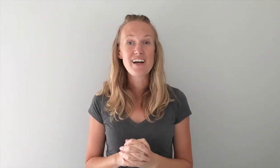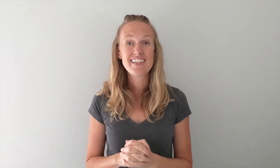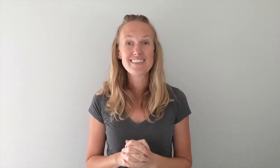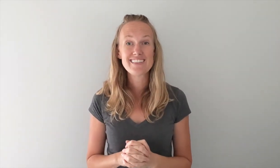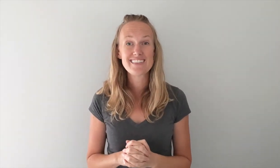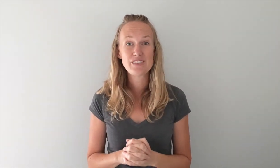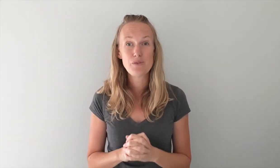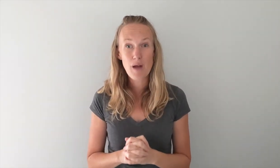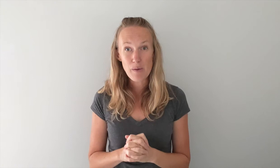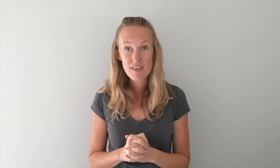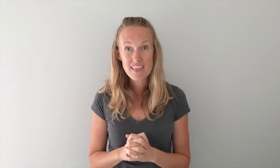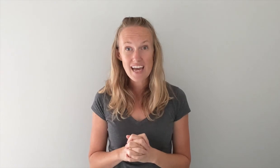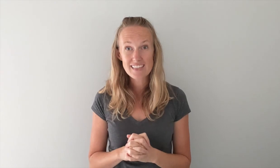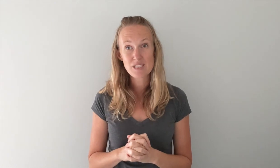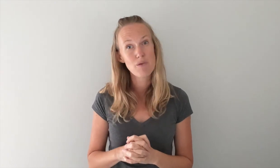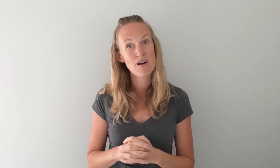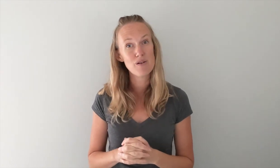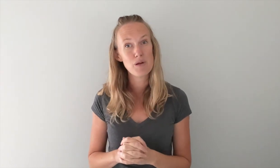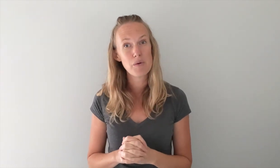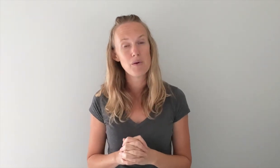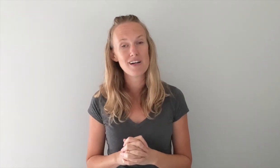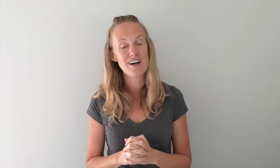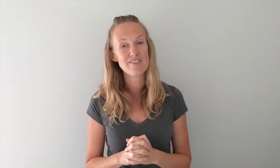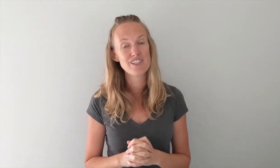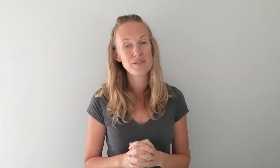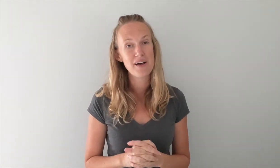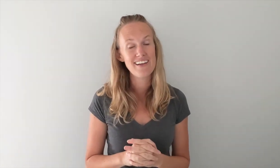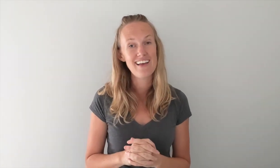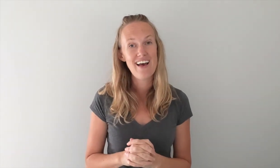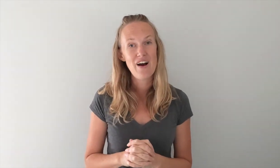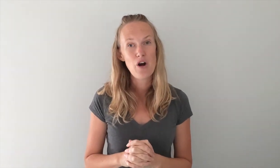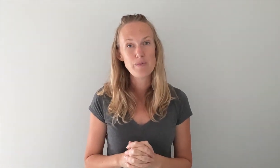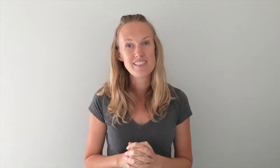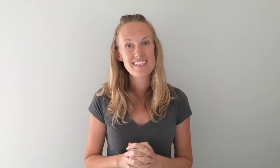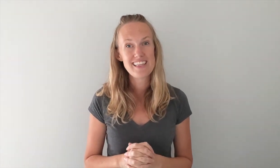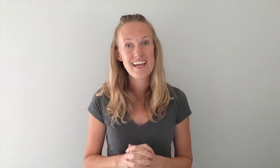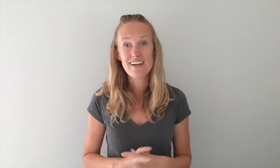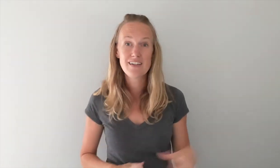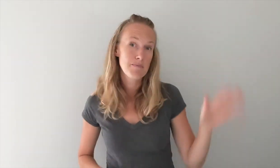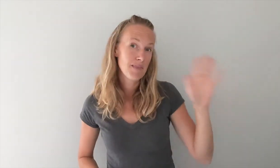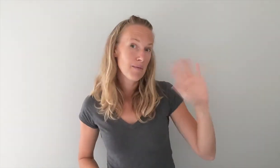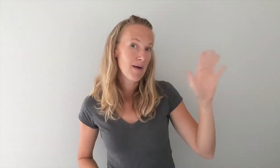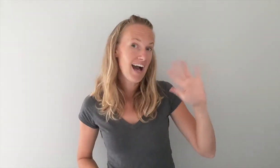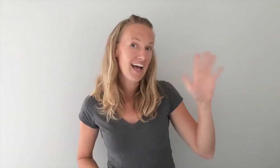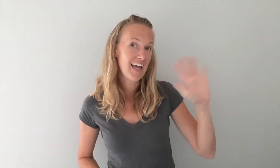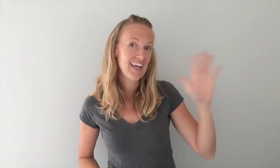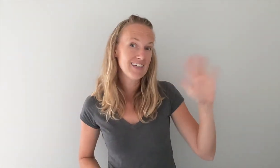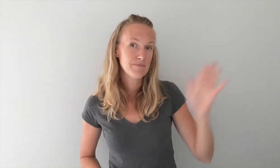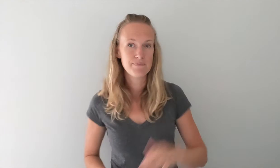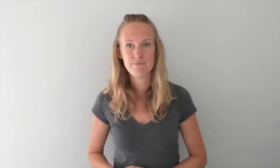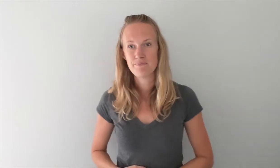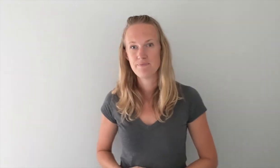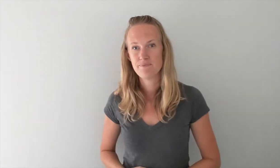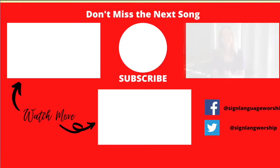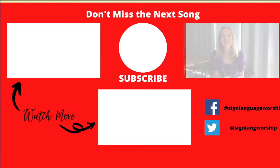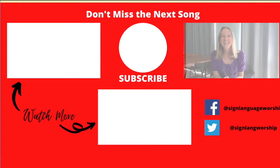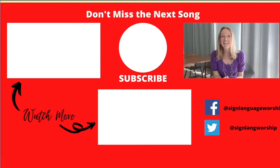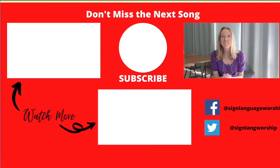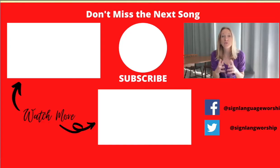guys do well with that tomorrow we will work on verse one hope to see you there bye bye if you